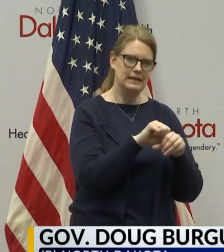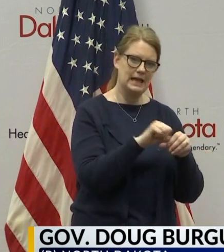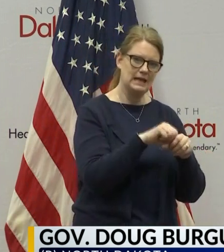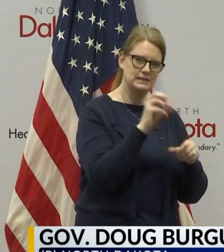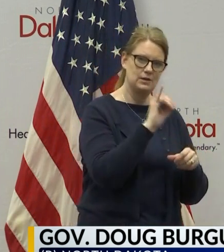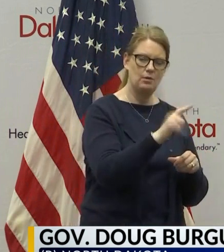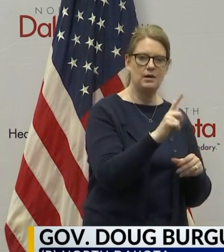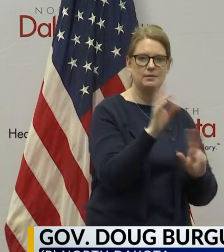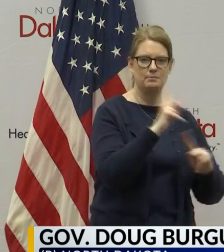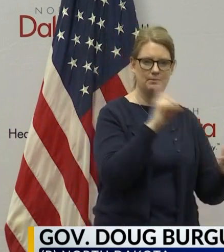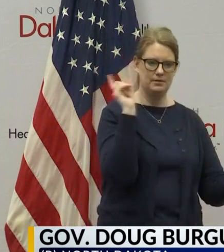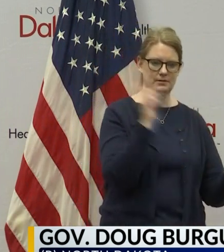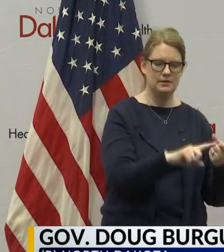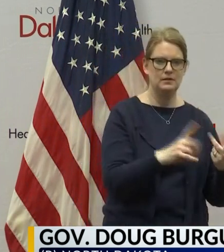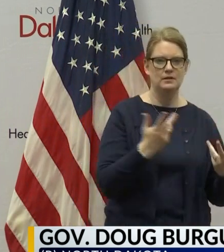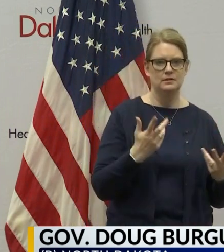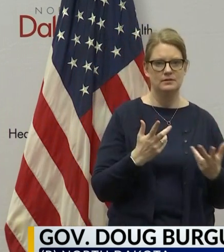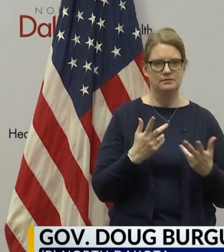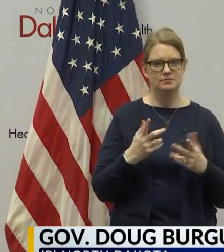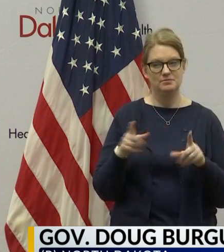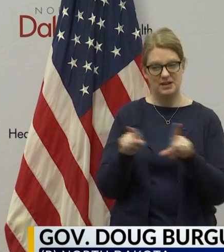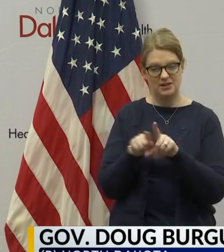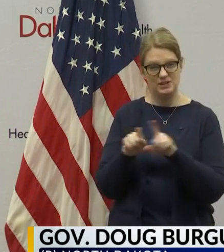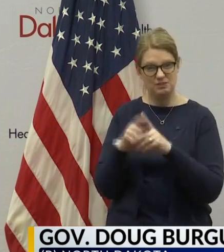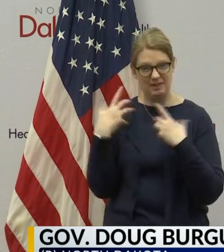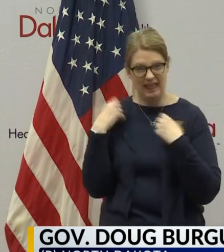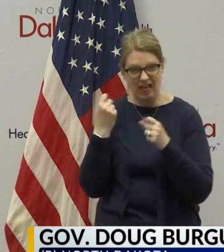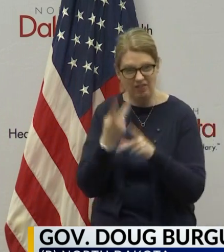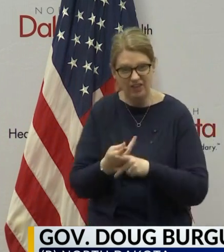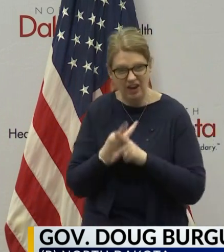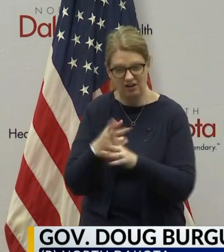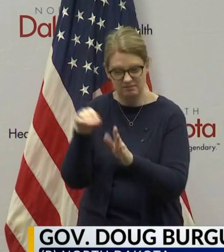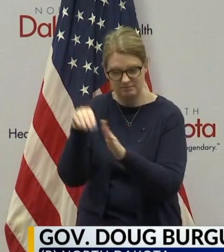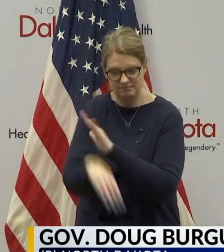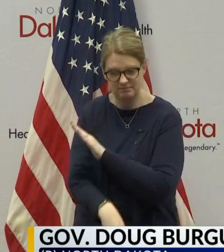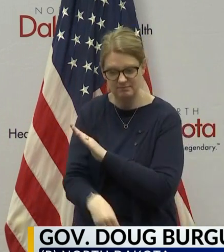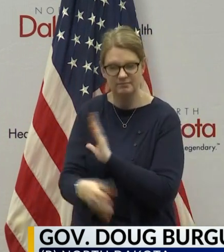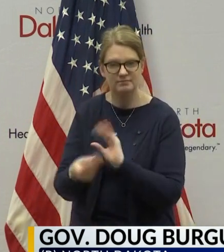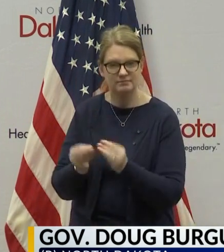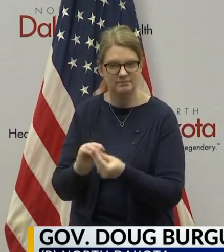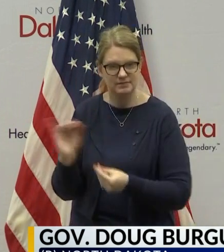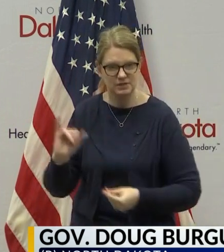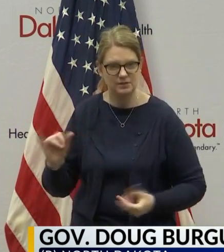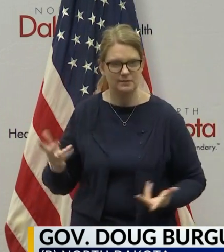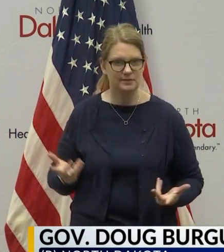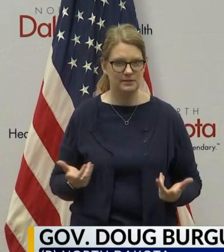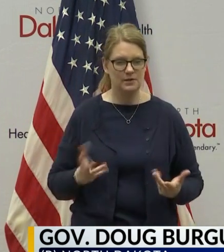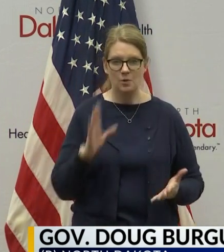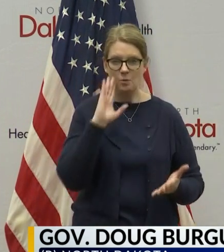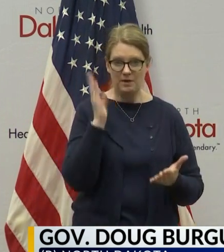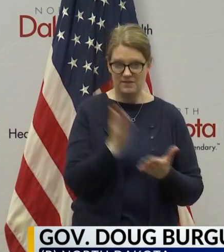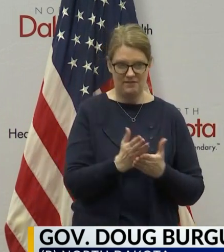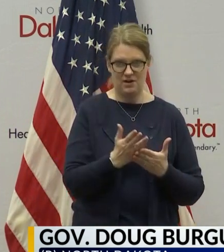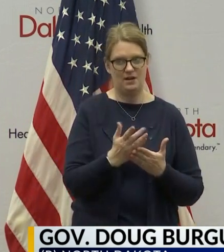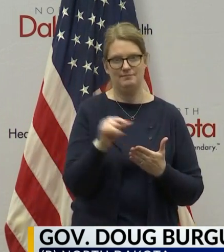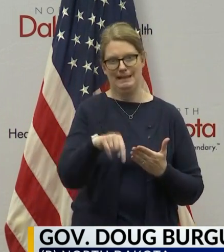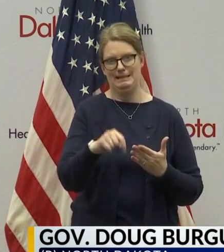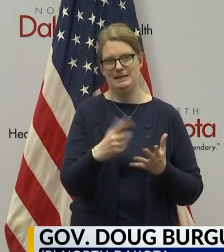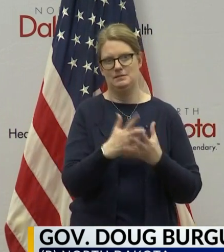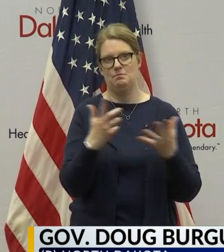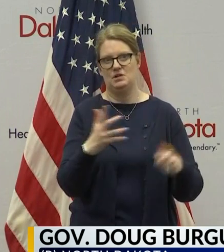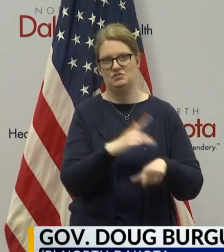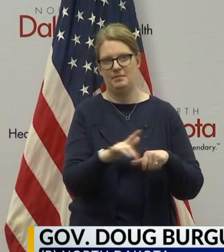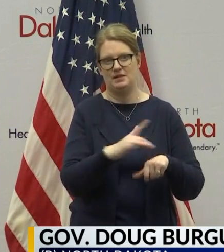because people are driving less, but there's been demand destruction in healthcare. So we've probably never, ever had as much available capacity as we do right now in healthcare